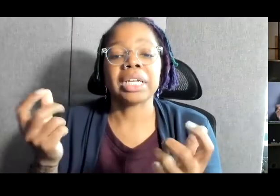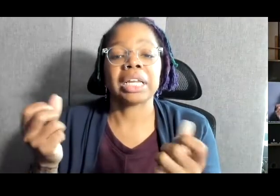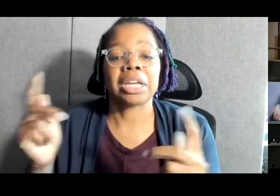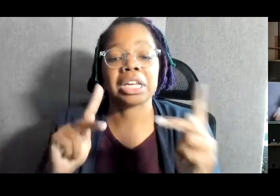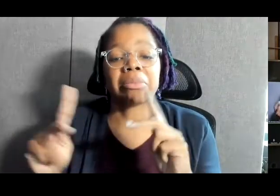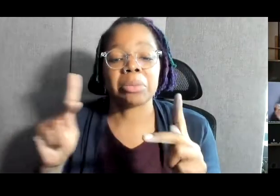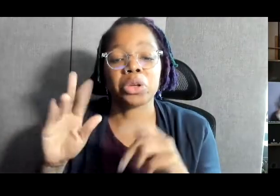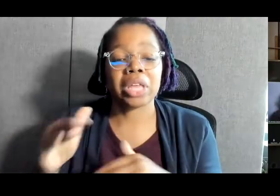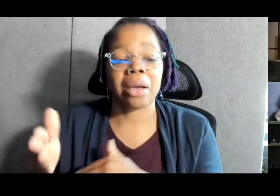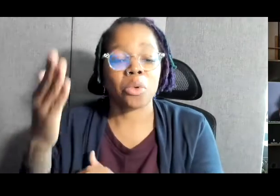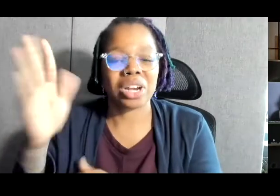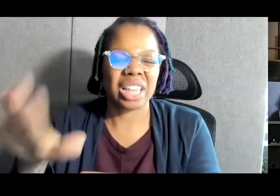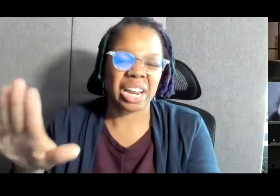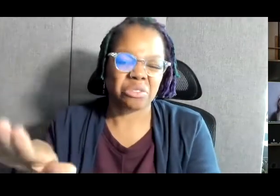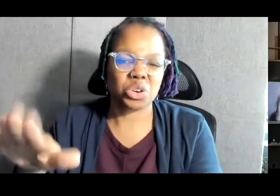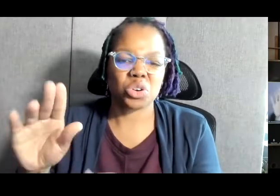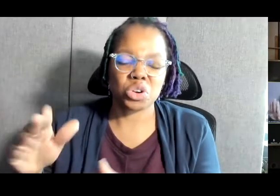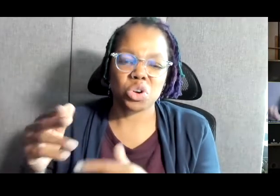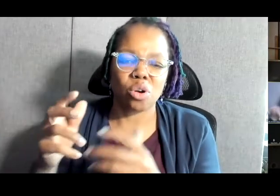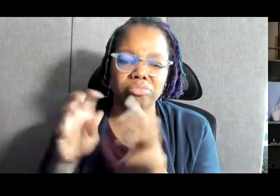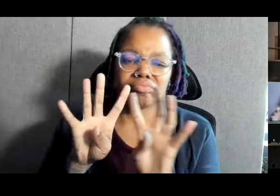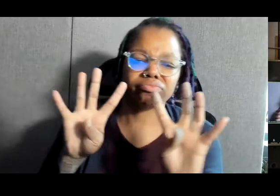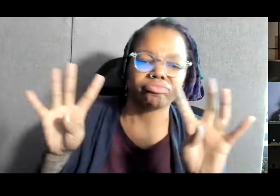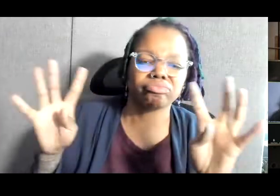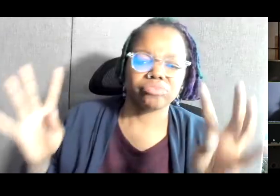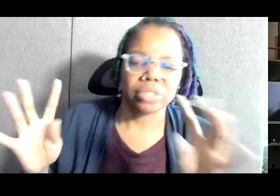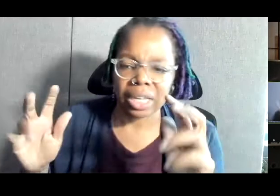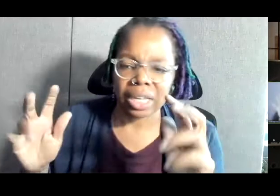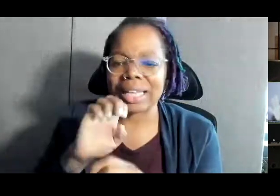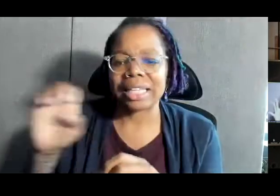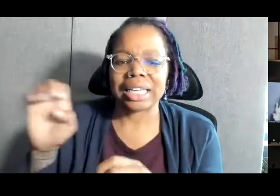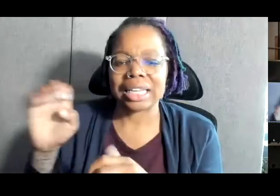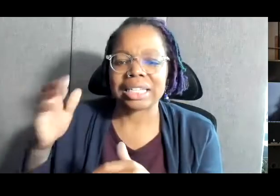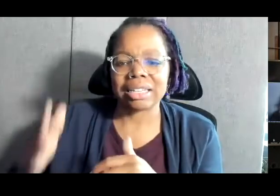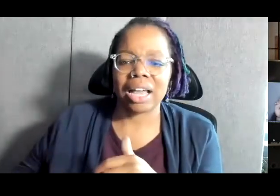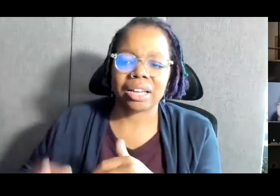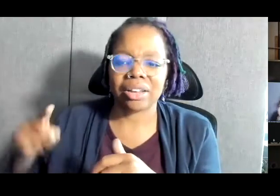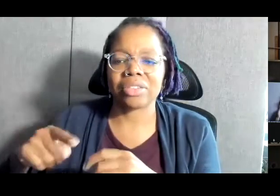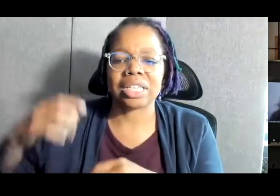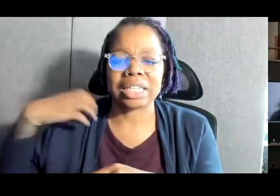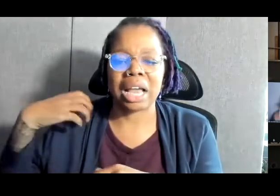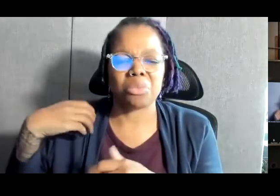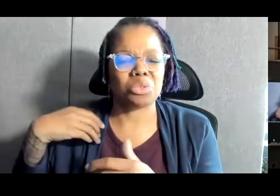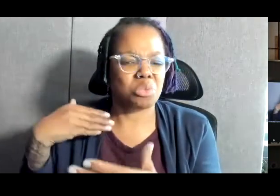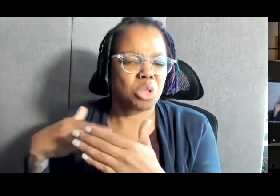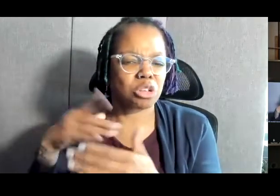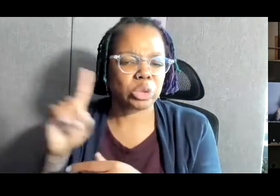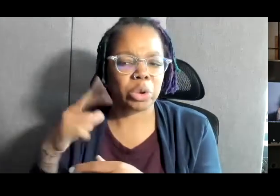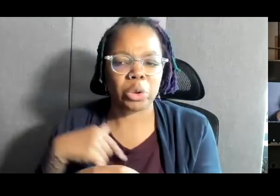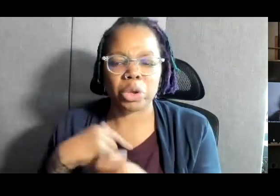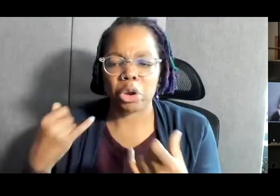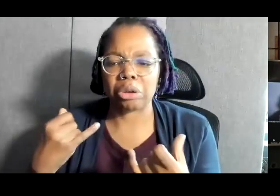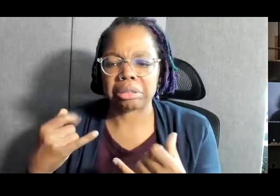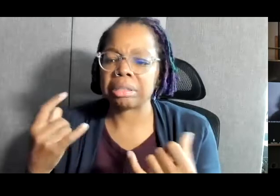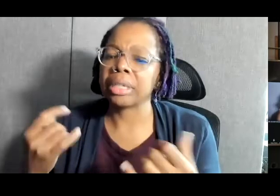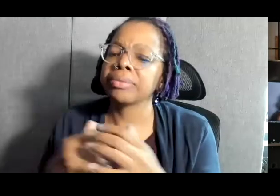on the east side of the U.S. Capitol, just a few blocks from this very building where we're all gathered today. They were there